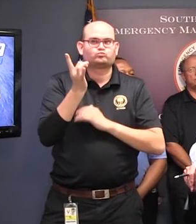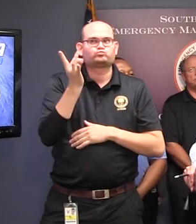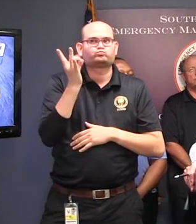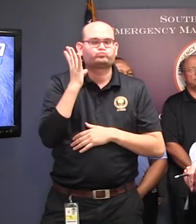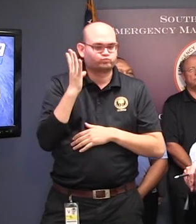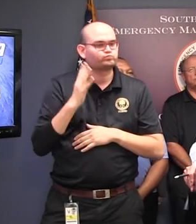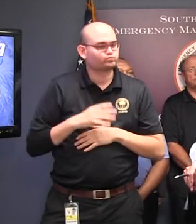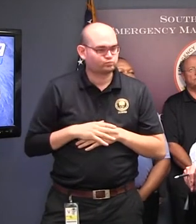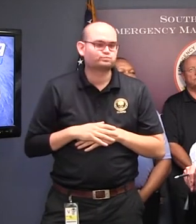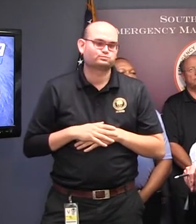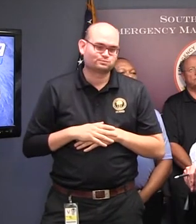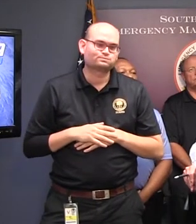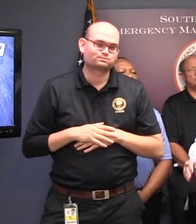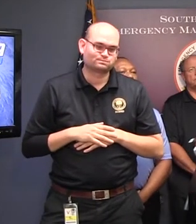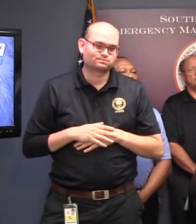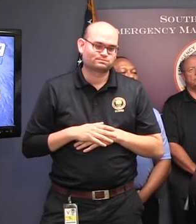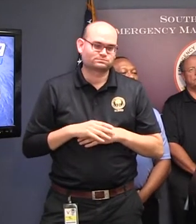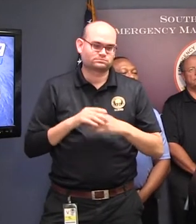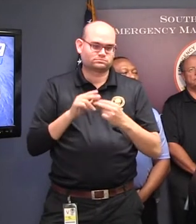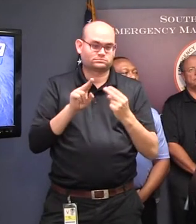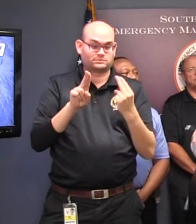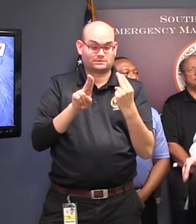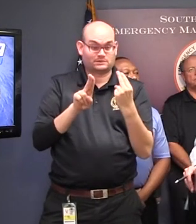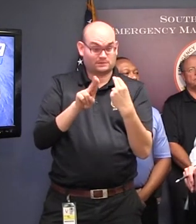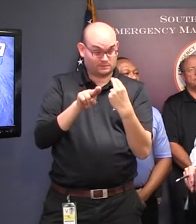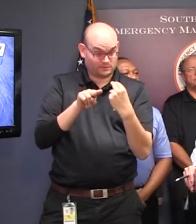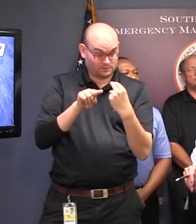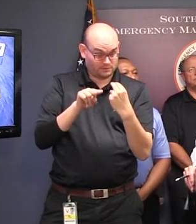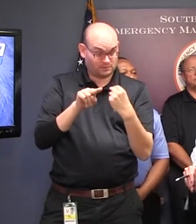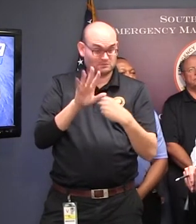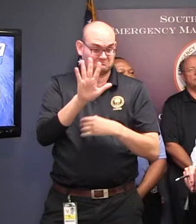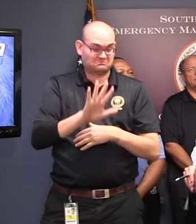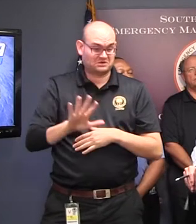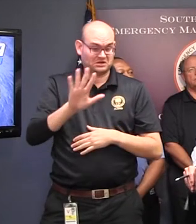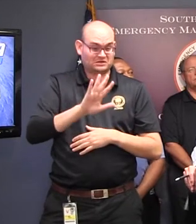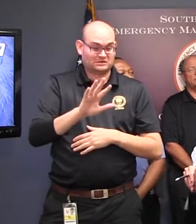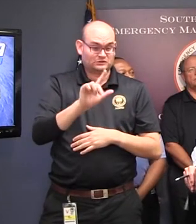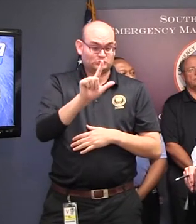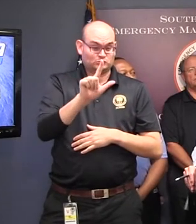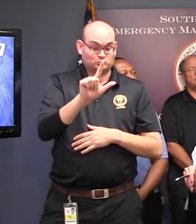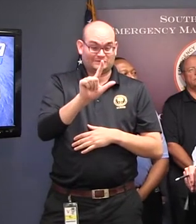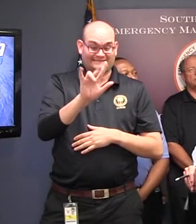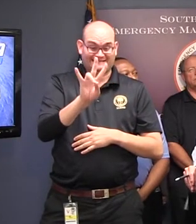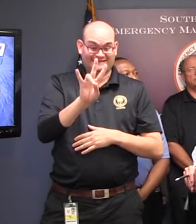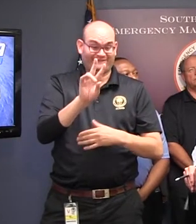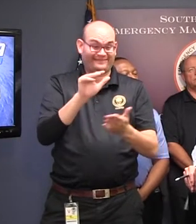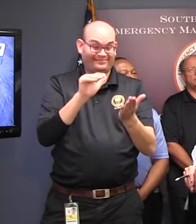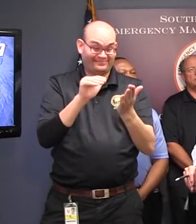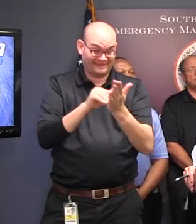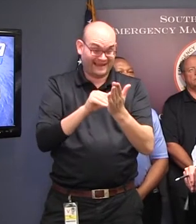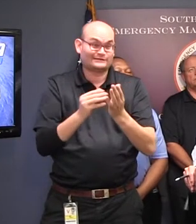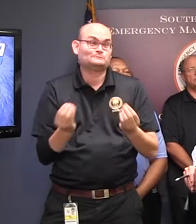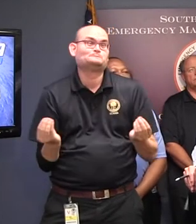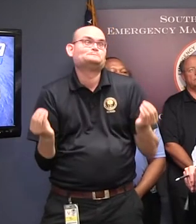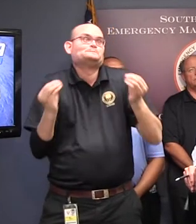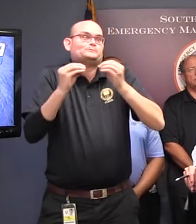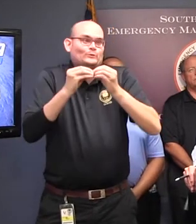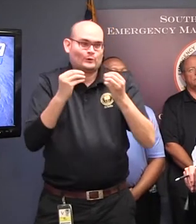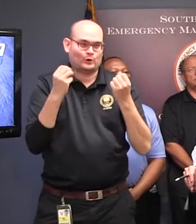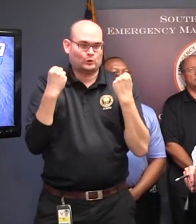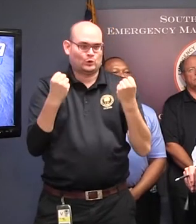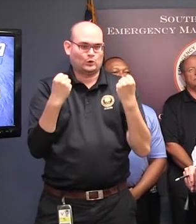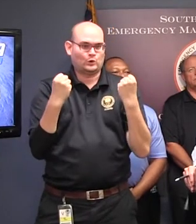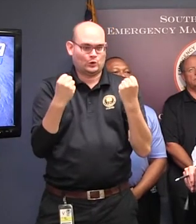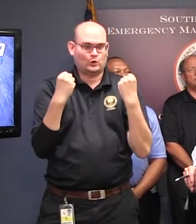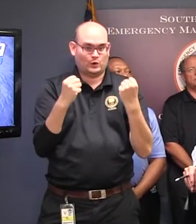Carolina roads, highways yesterday, there were about 27,000 extra vehicles, more than normal. And today there are